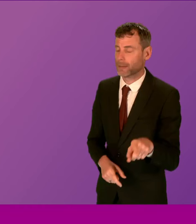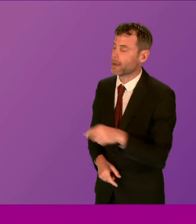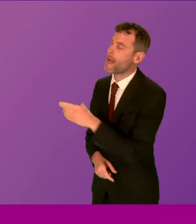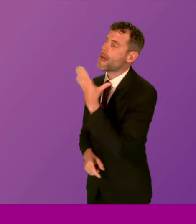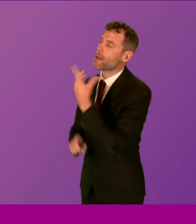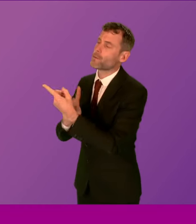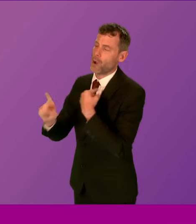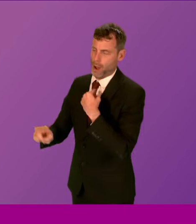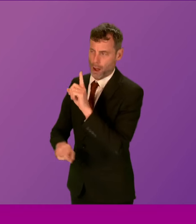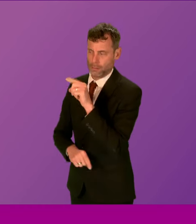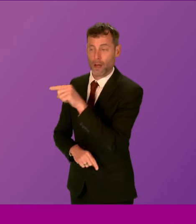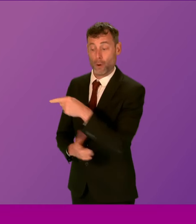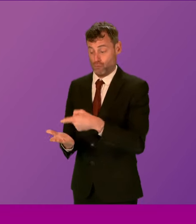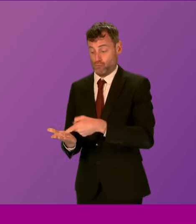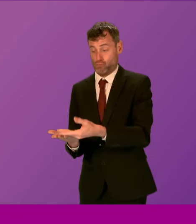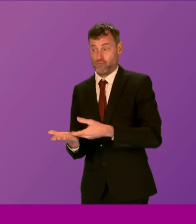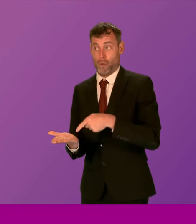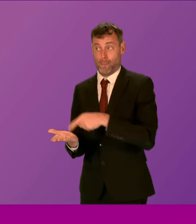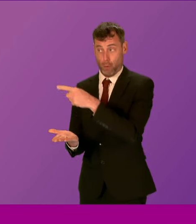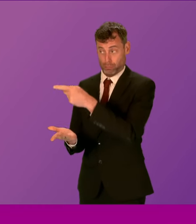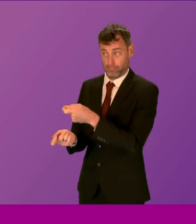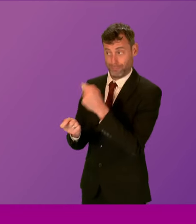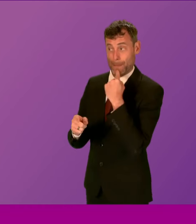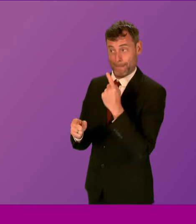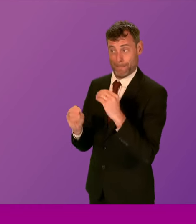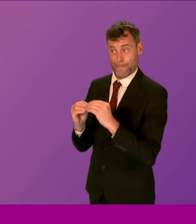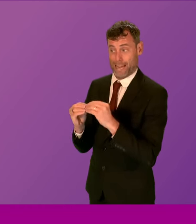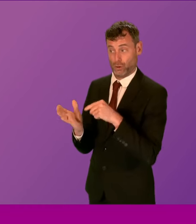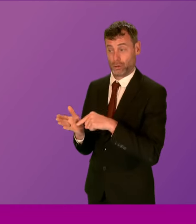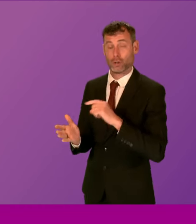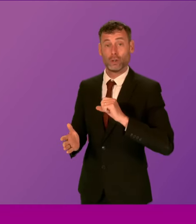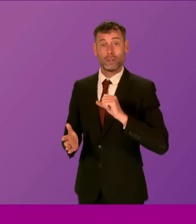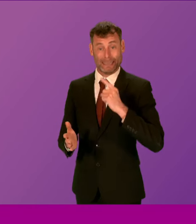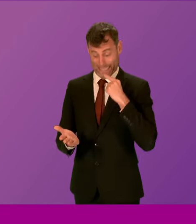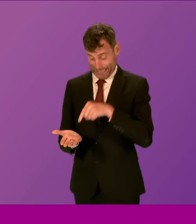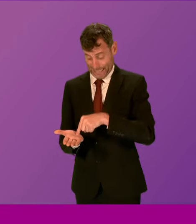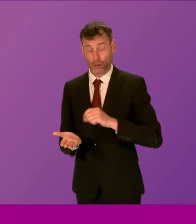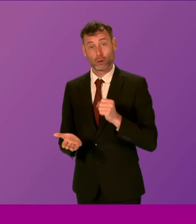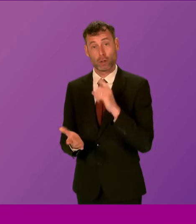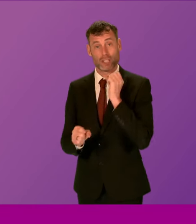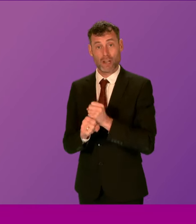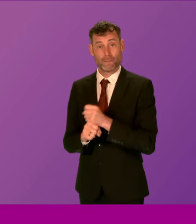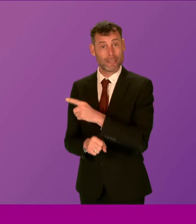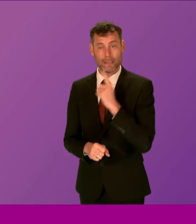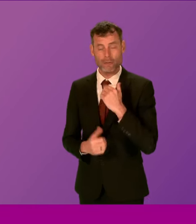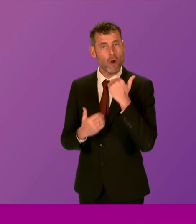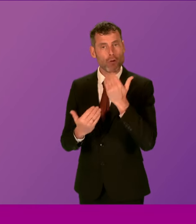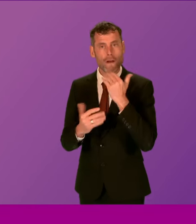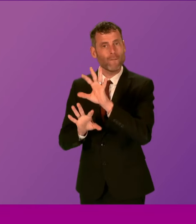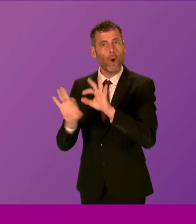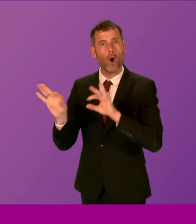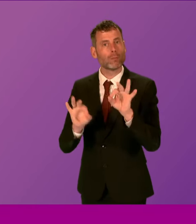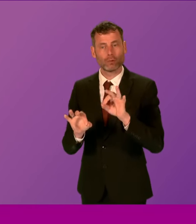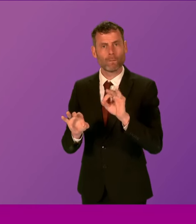The report he's referring to, which I assume he's read, also says that the Scottish Government report stated that a lack of affordable housing options is